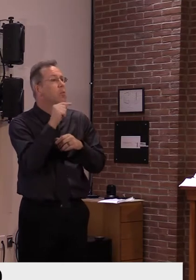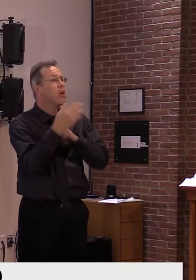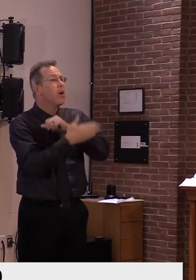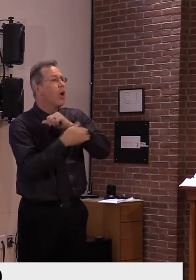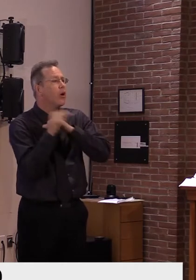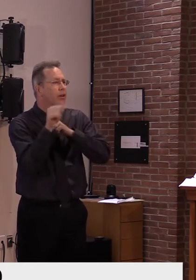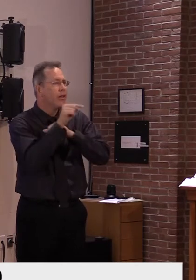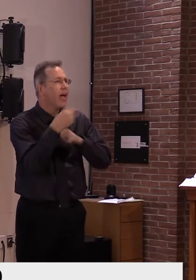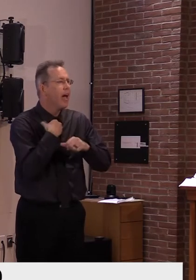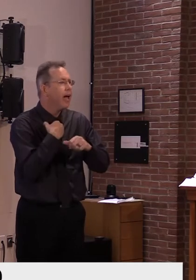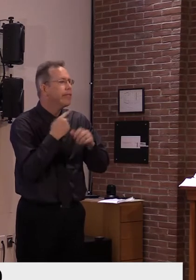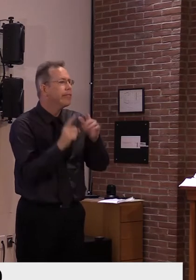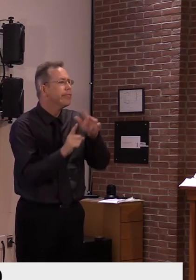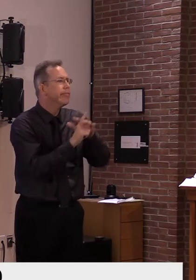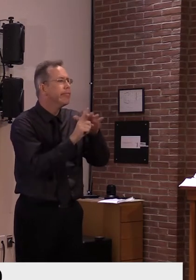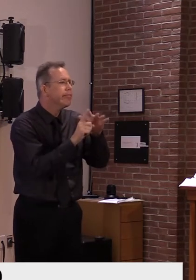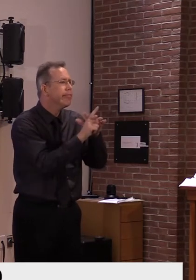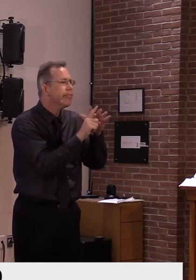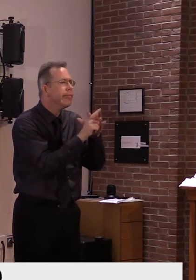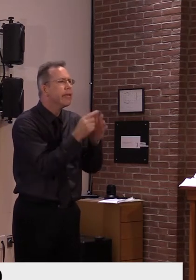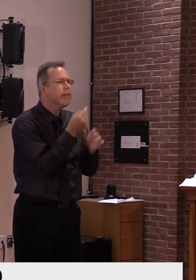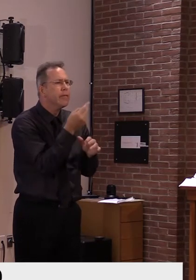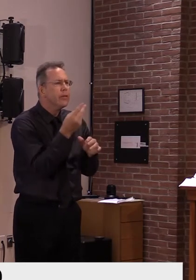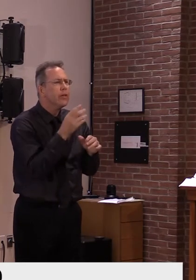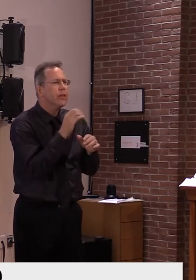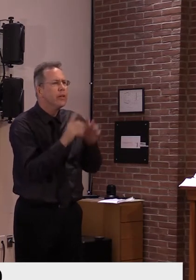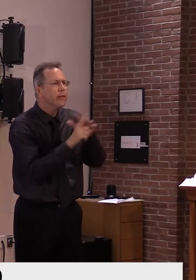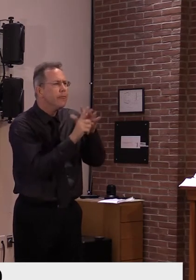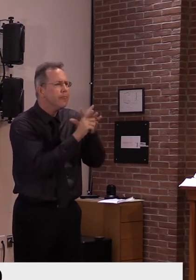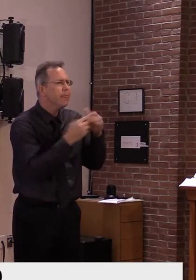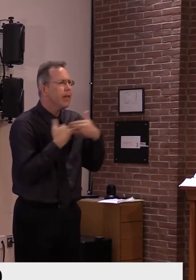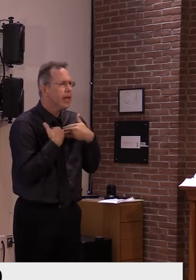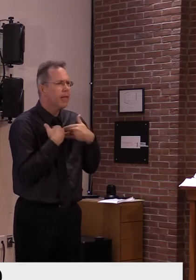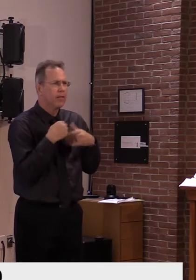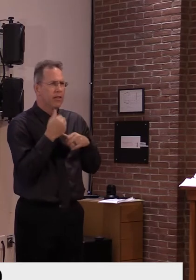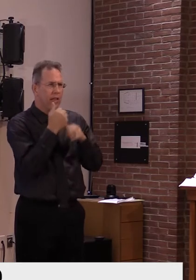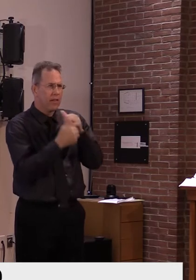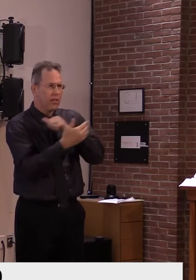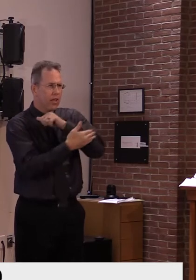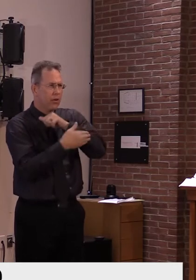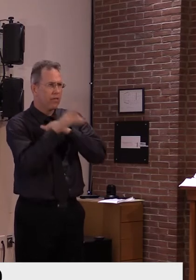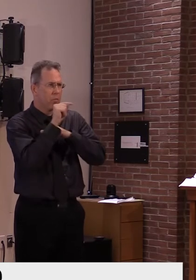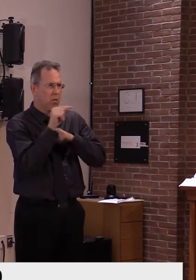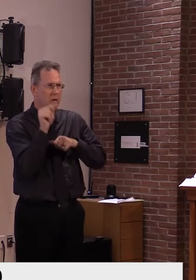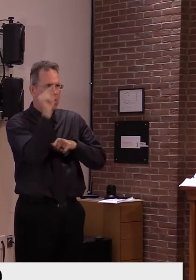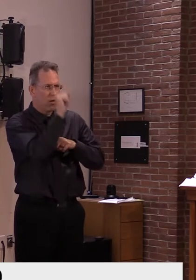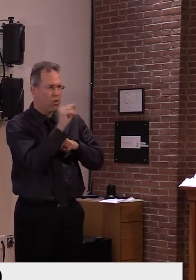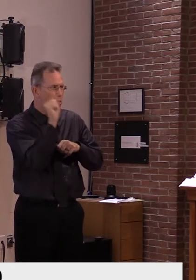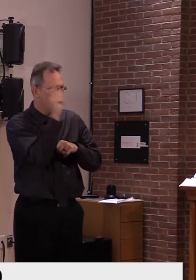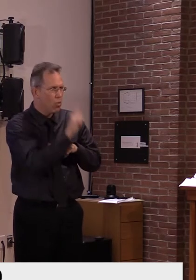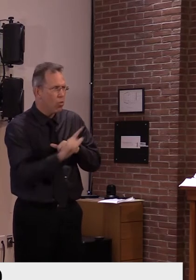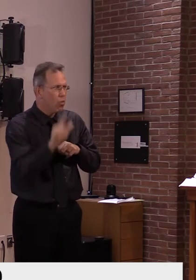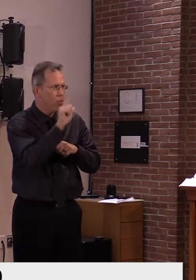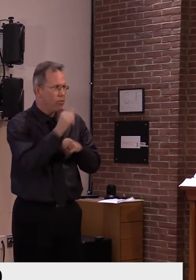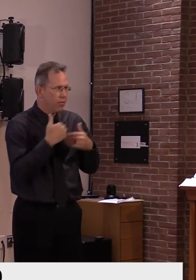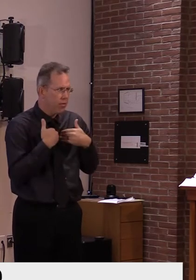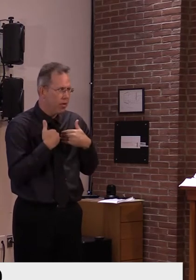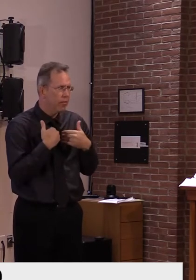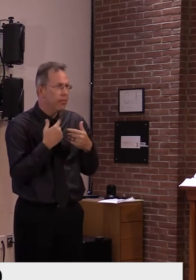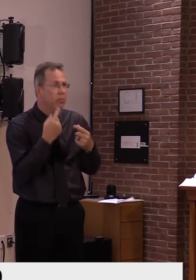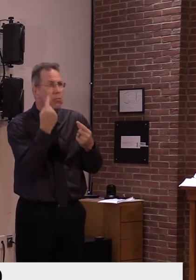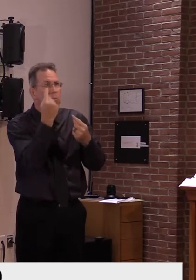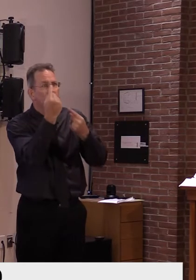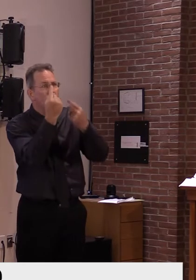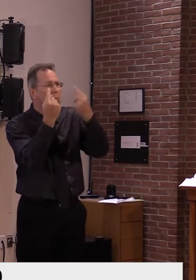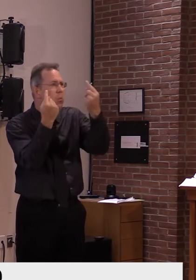That hasn't happened previously on this same pattern. And we're seeing count cases spread out in a little bit more of a way than we